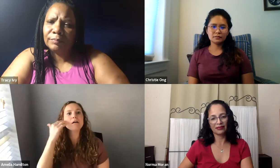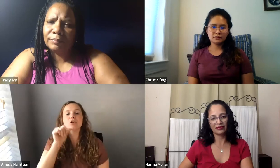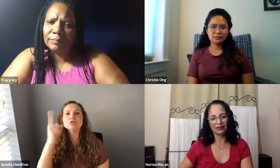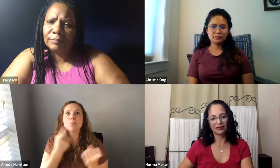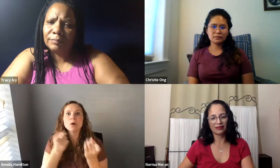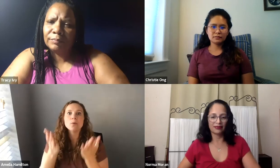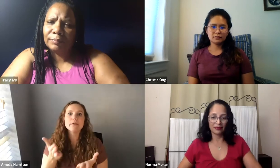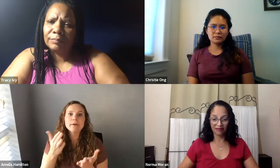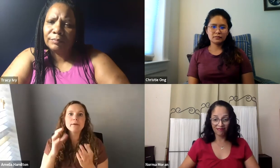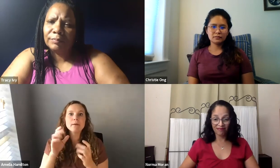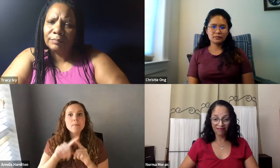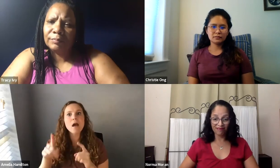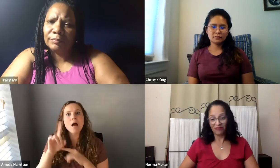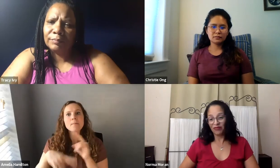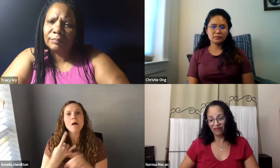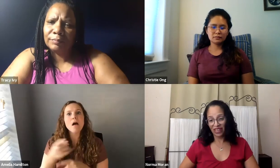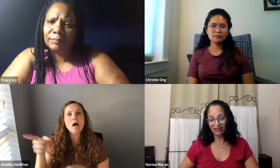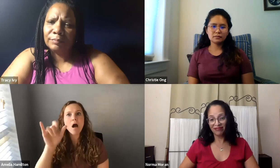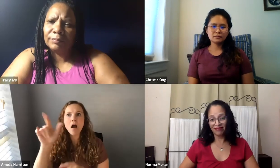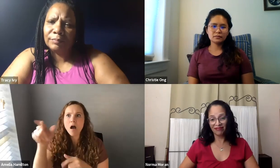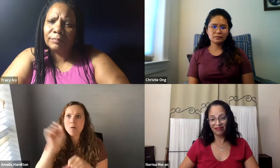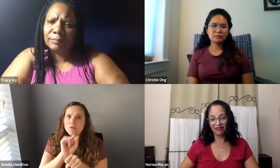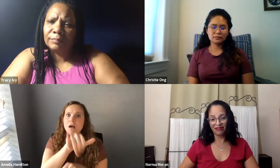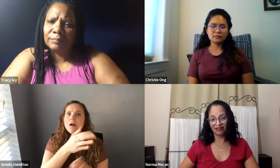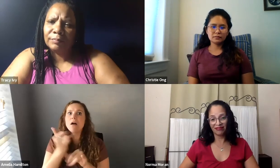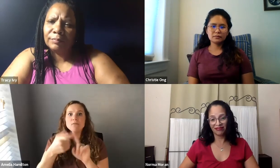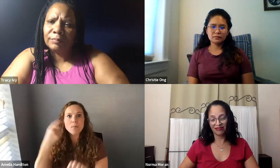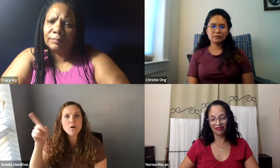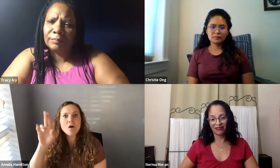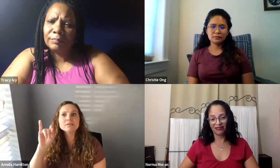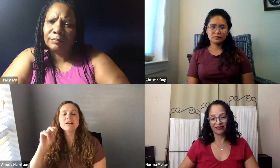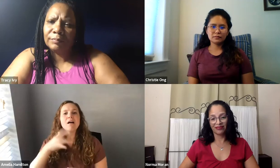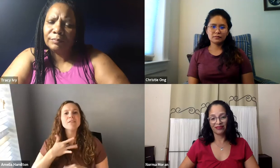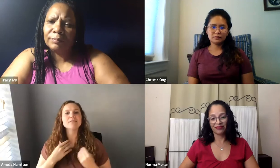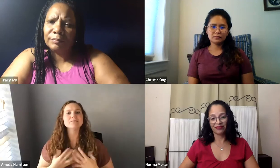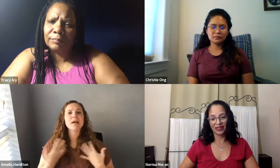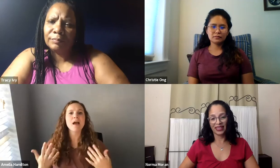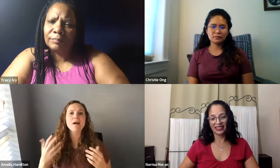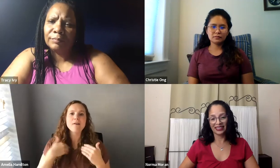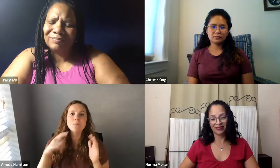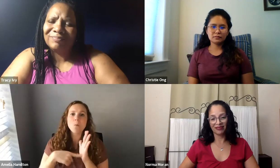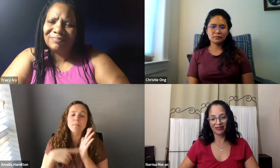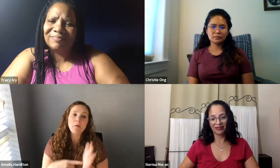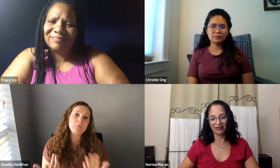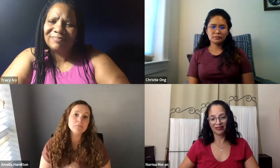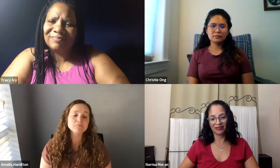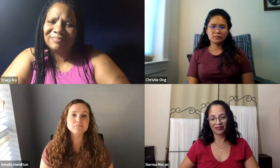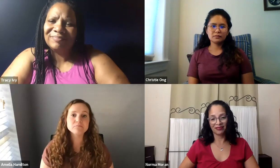and take them to dinner or to socialize with them in some way. So you aren't doing direct recruiting, but they find out that you're an